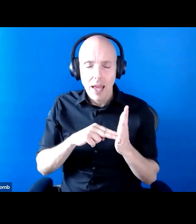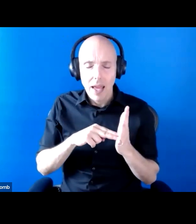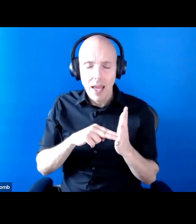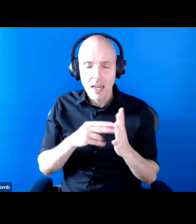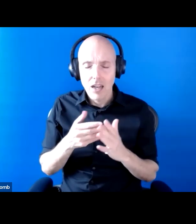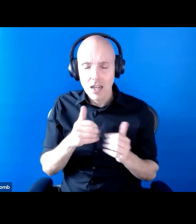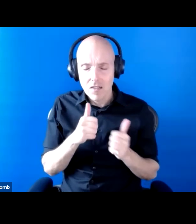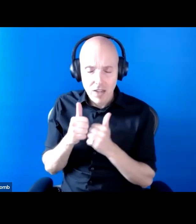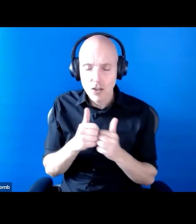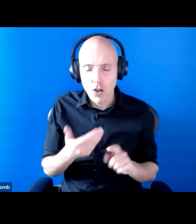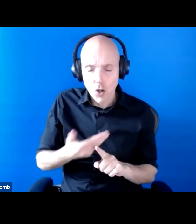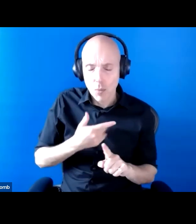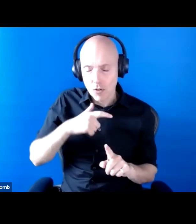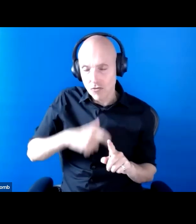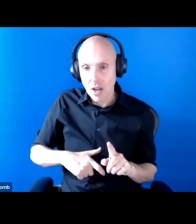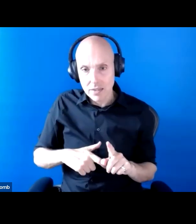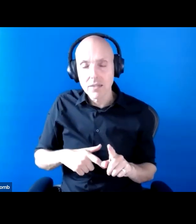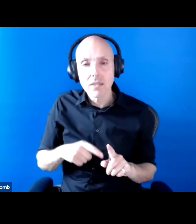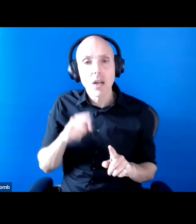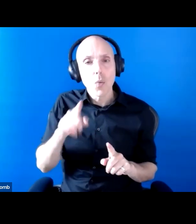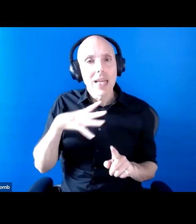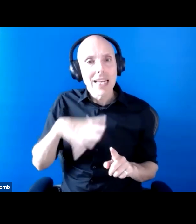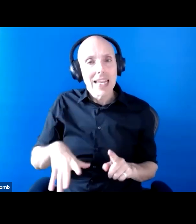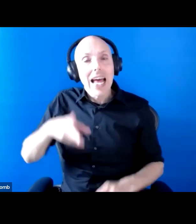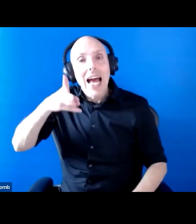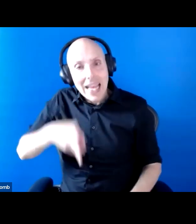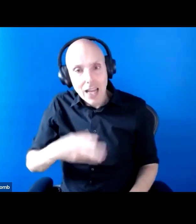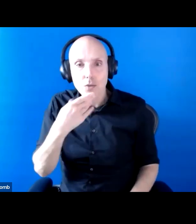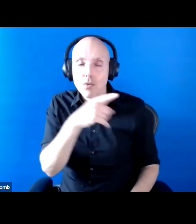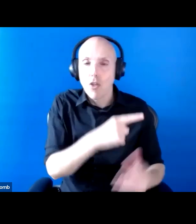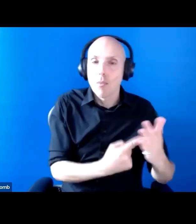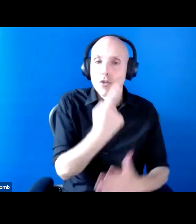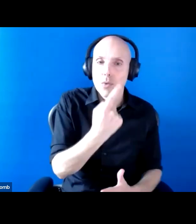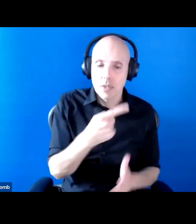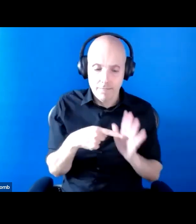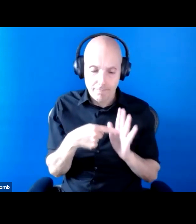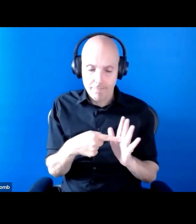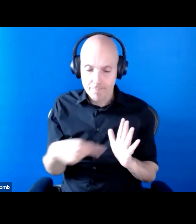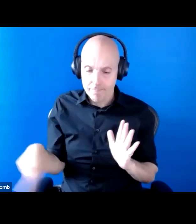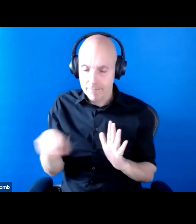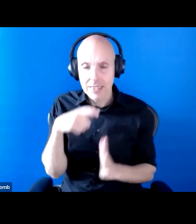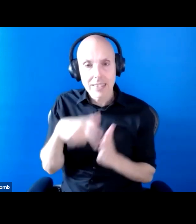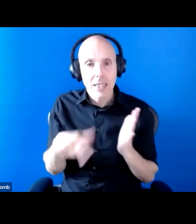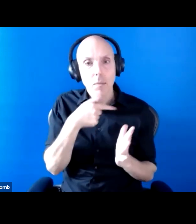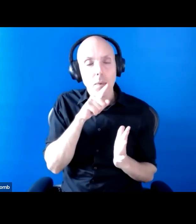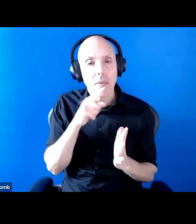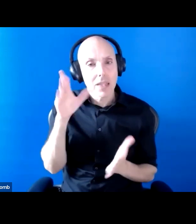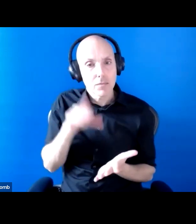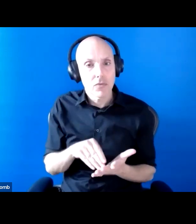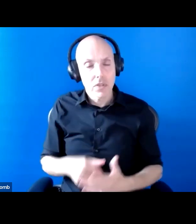And we must use that opportunity to again shine another light on the experiences of disabled people. We've got a